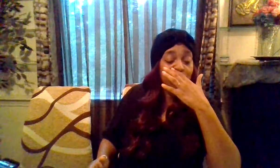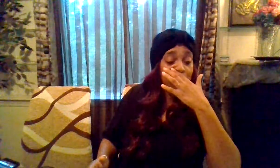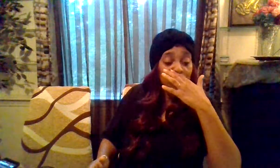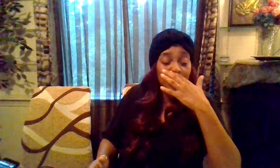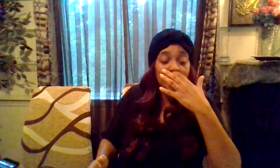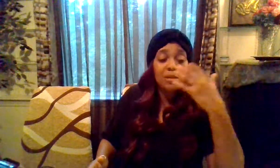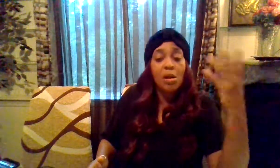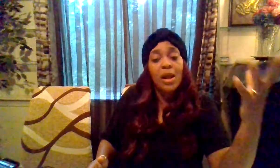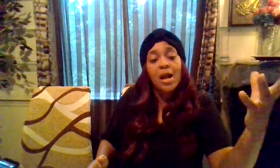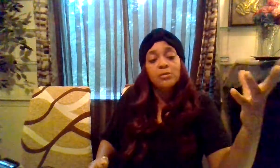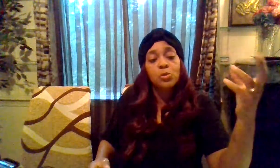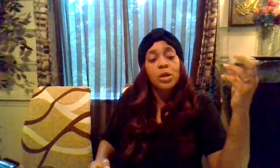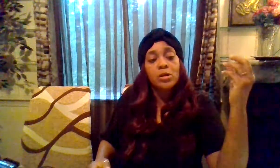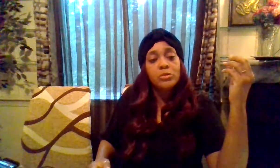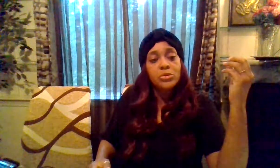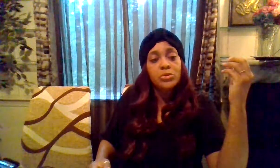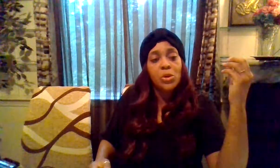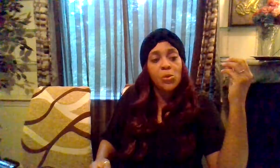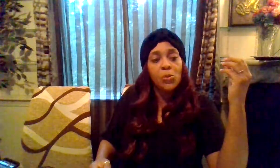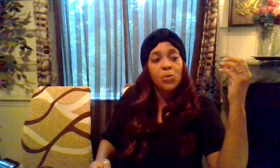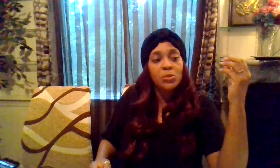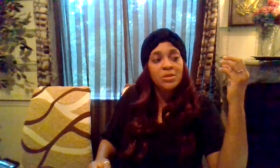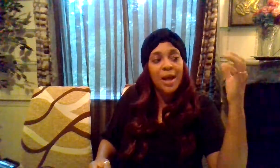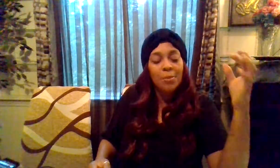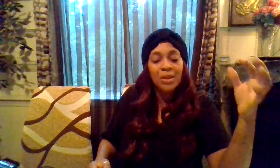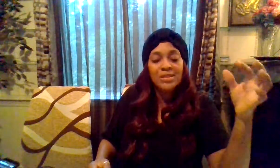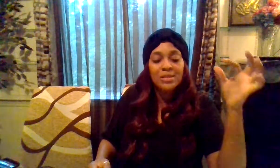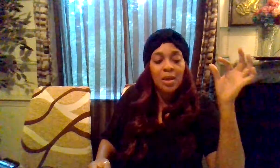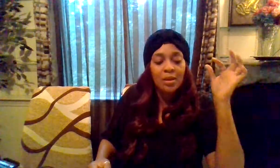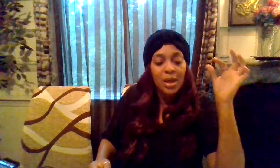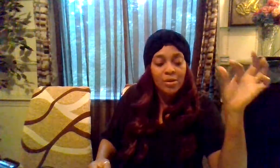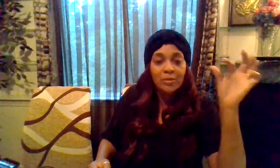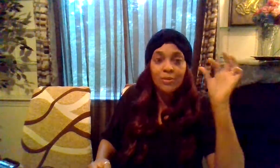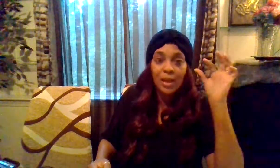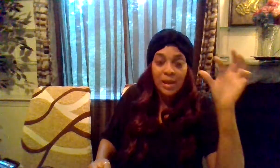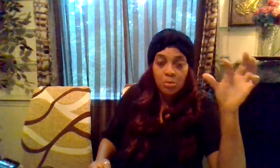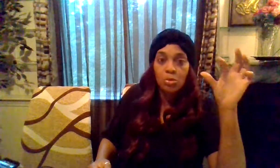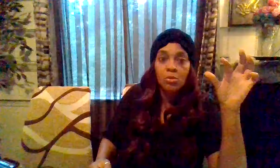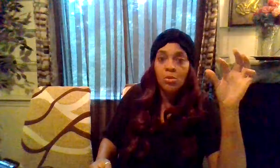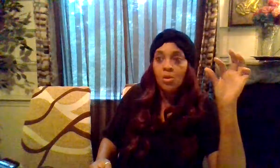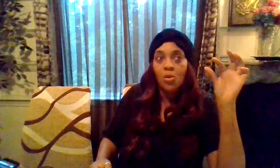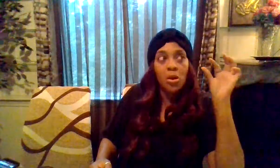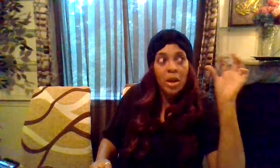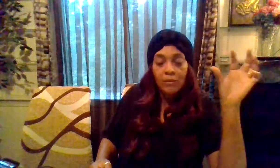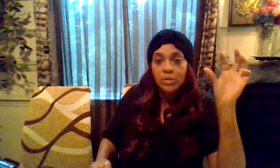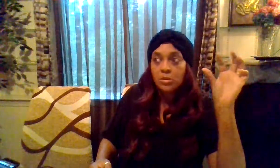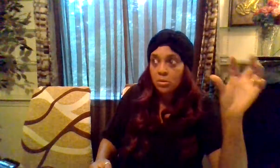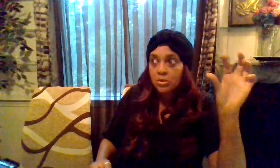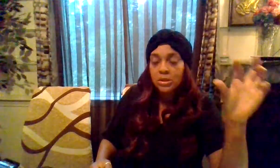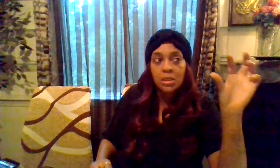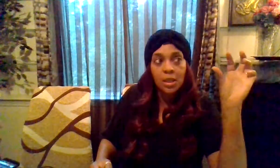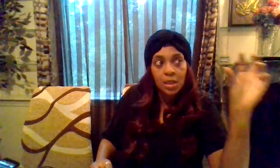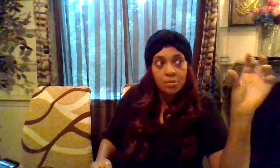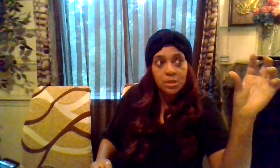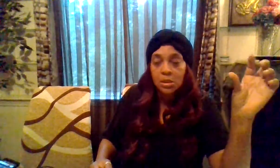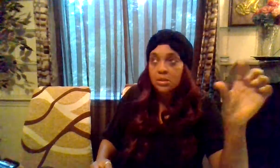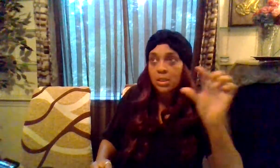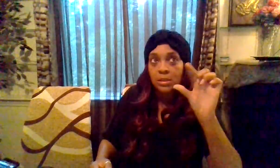experiences in our lives where you know stop placing a narrative label on every little thing that comes at us that